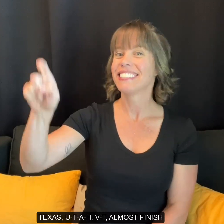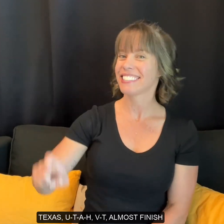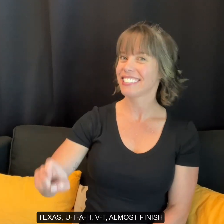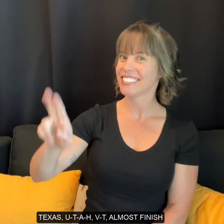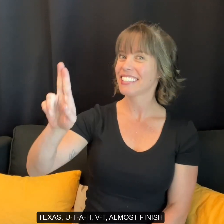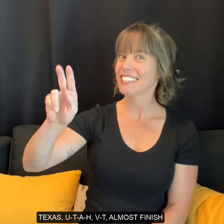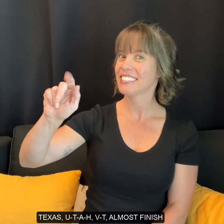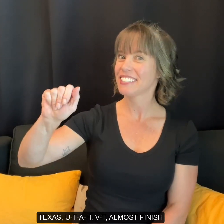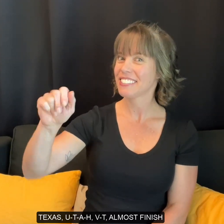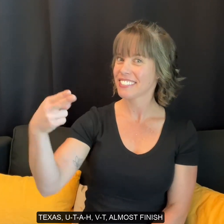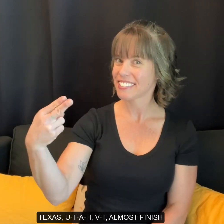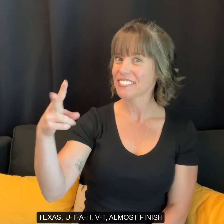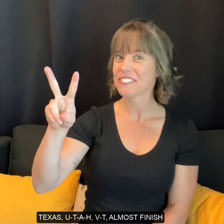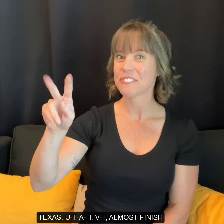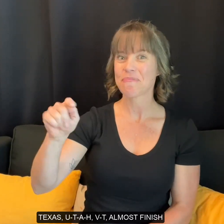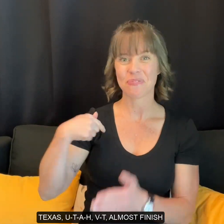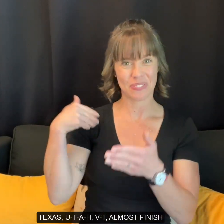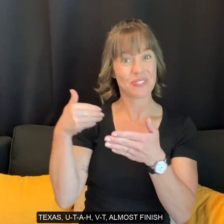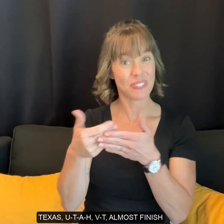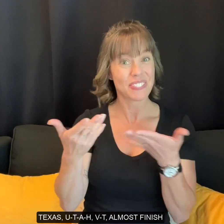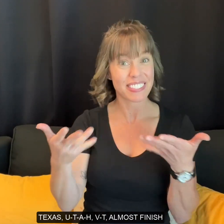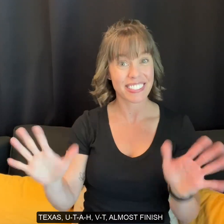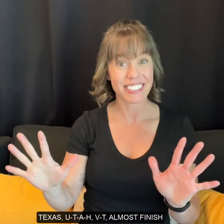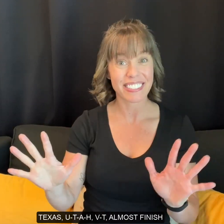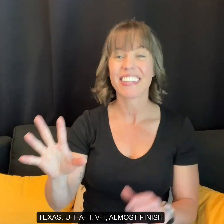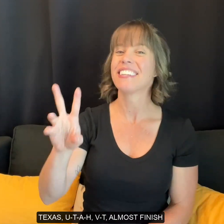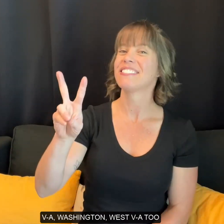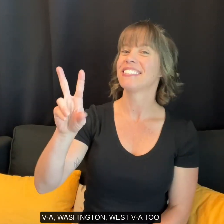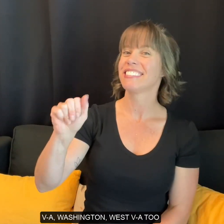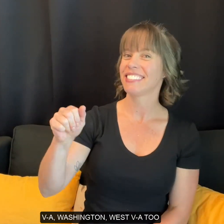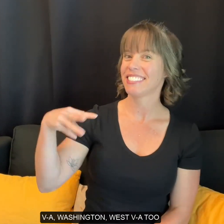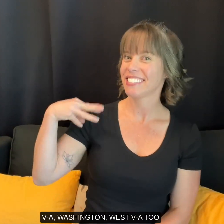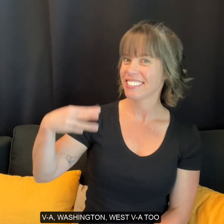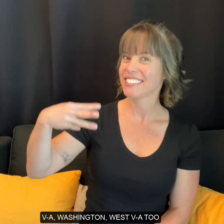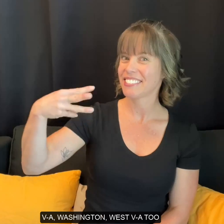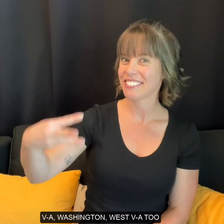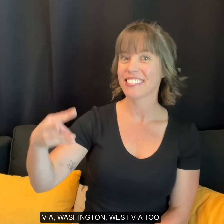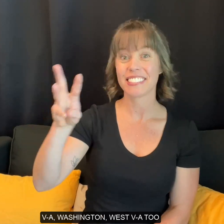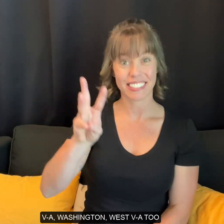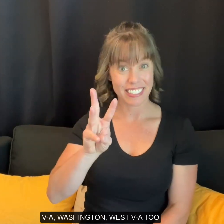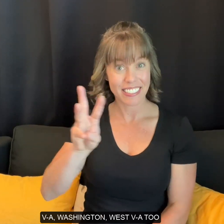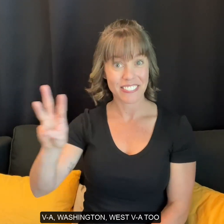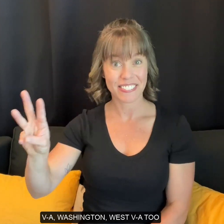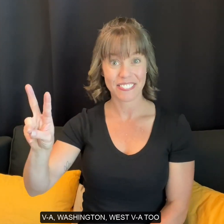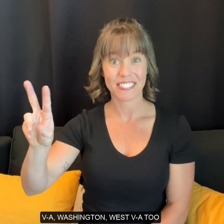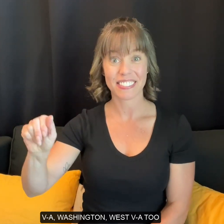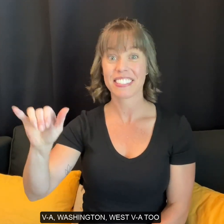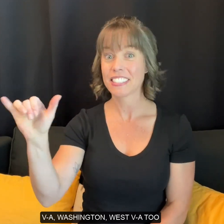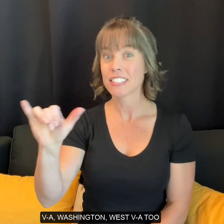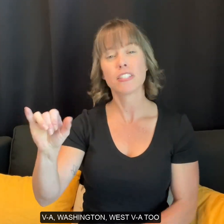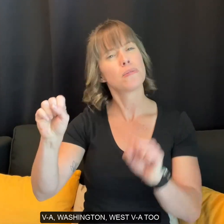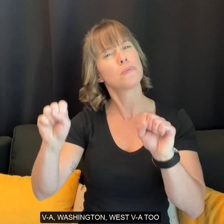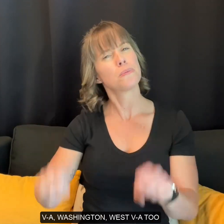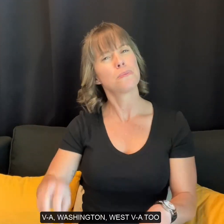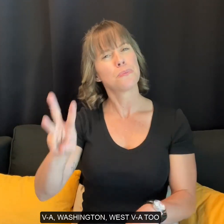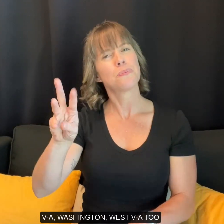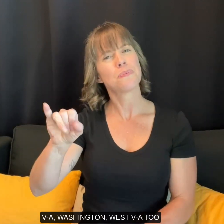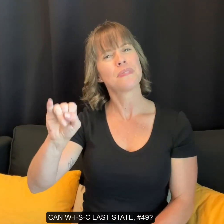Texas, and there's Utah, but mine, I'm always through. Virginia, and there's Washington, and West Virginia, too. Good Wisconsin,